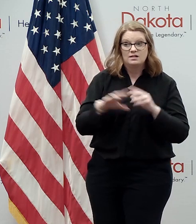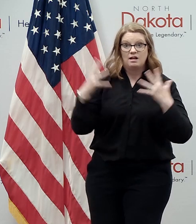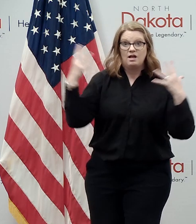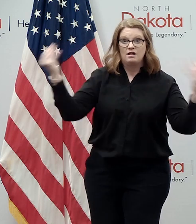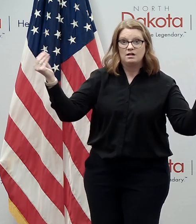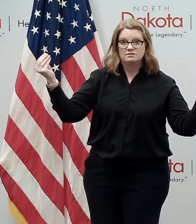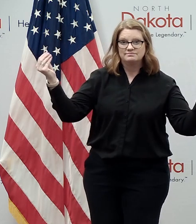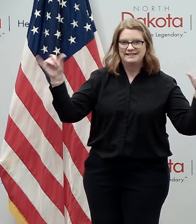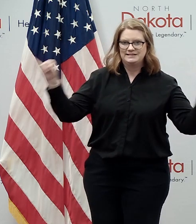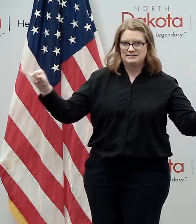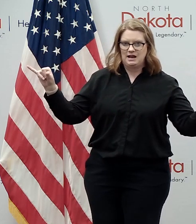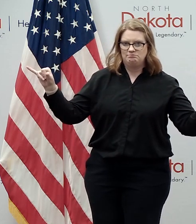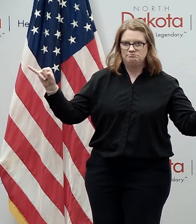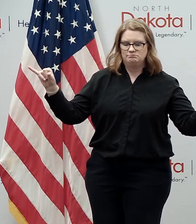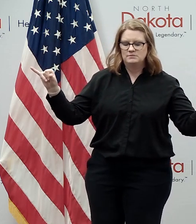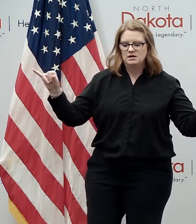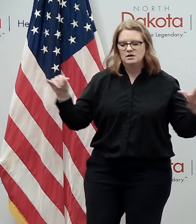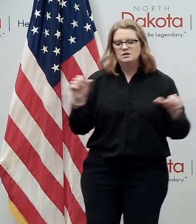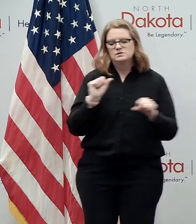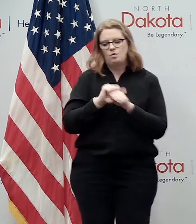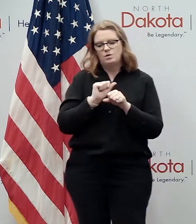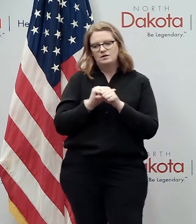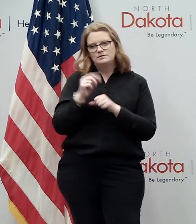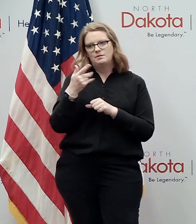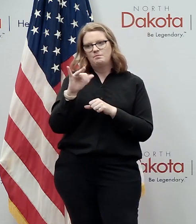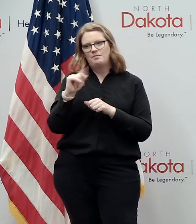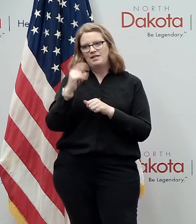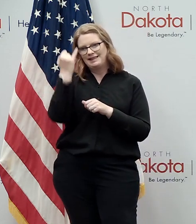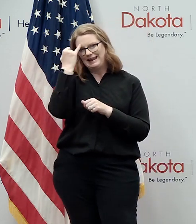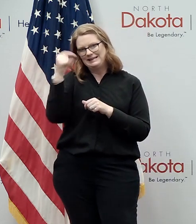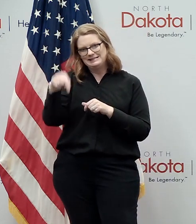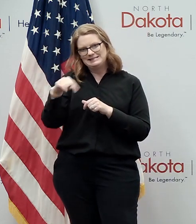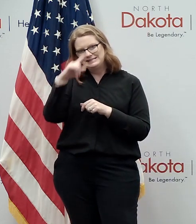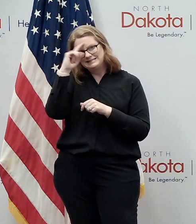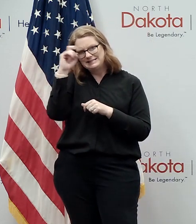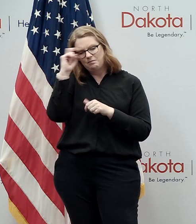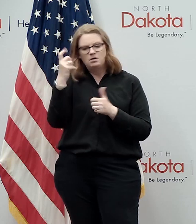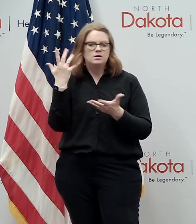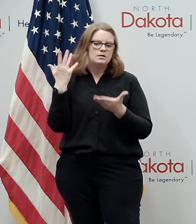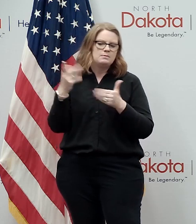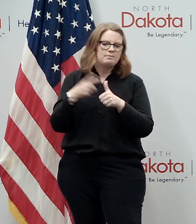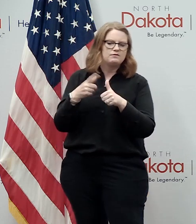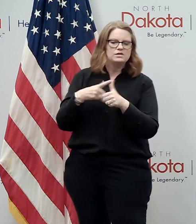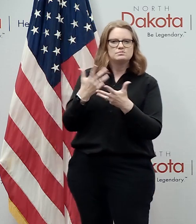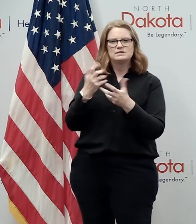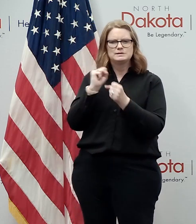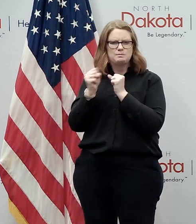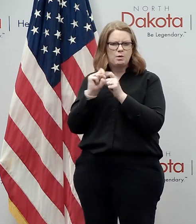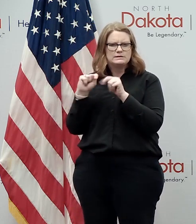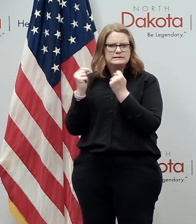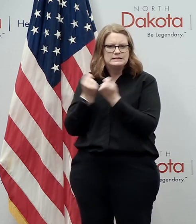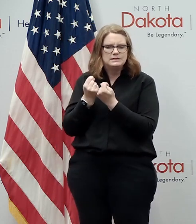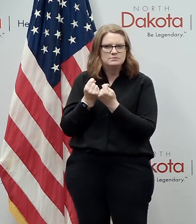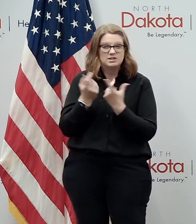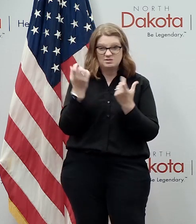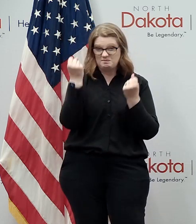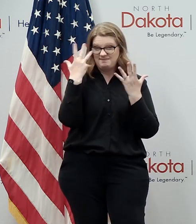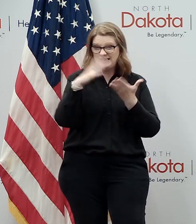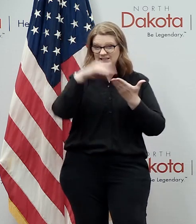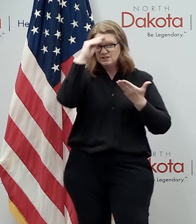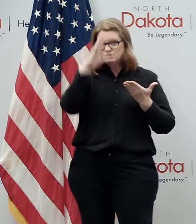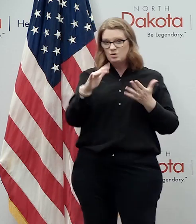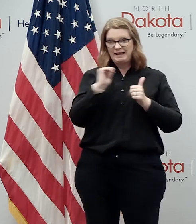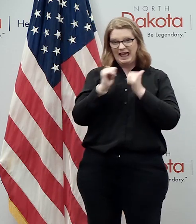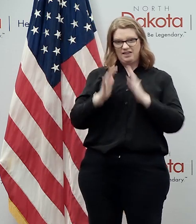testing capacity and again working on some pilot ideas this summer you know maybe first with uh with sports teams because we have a lot of student athletes that